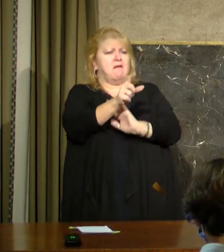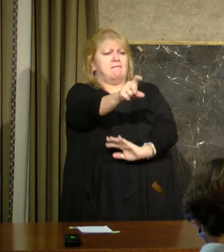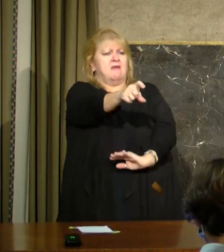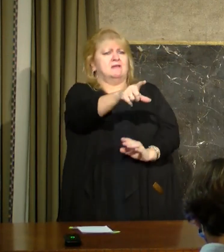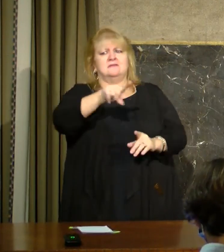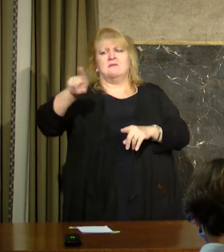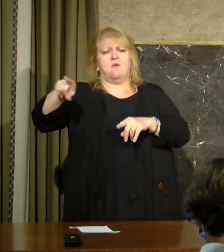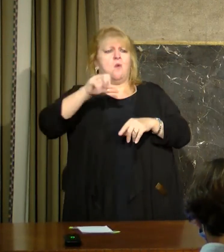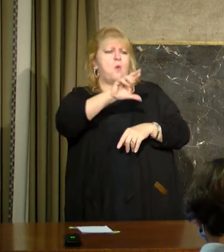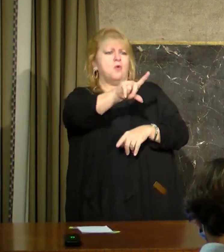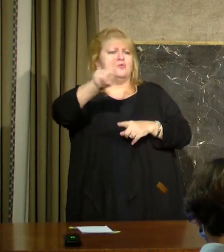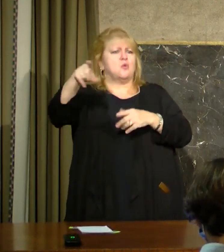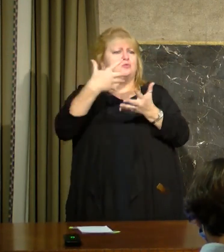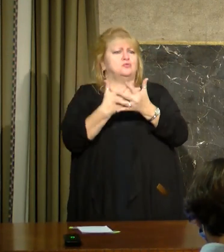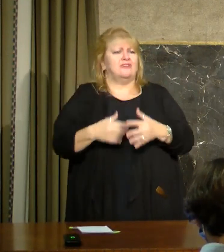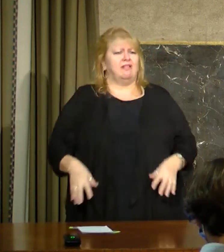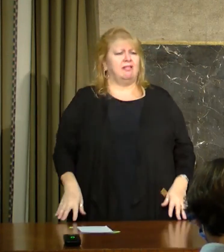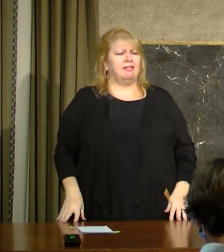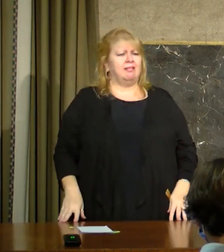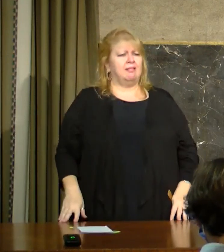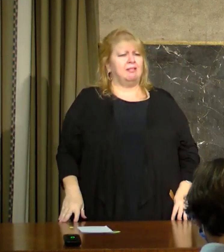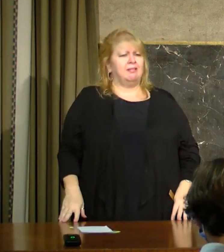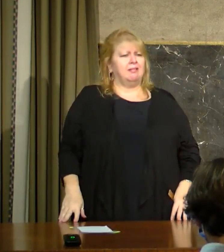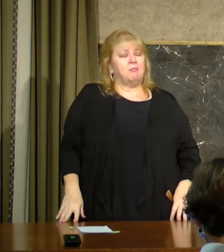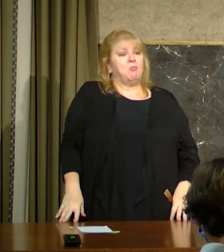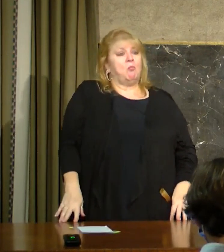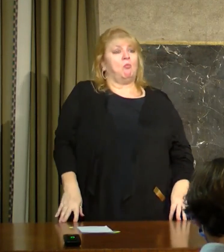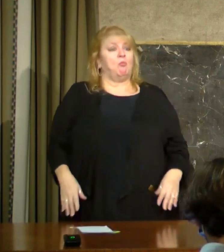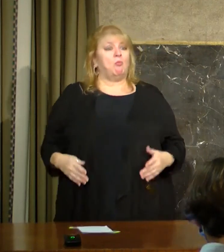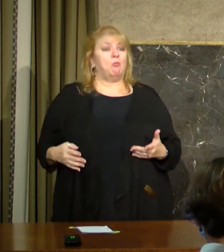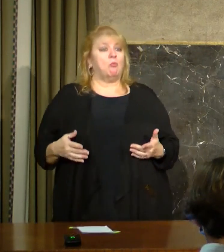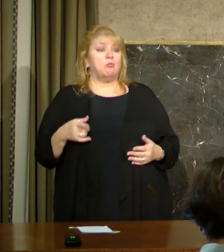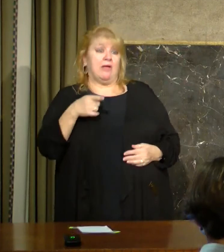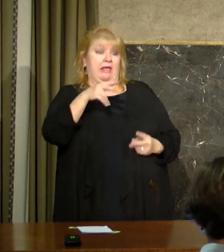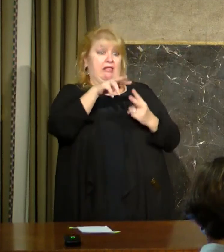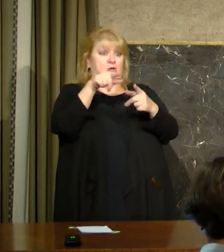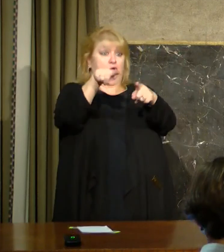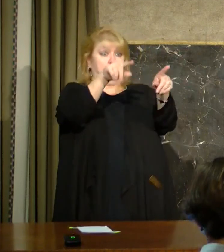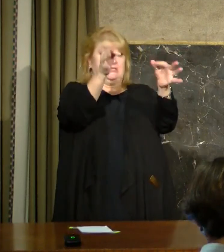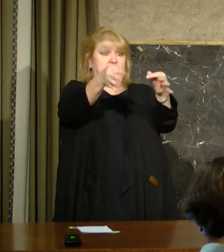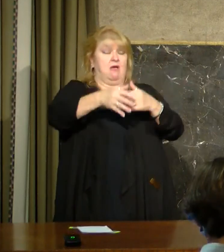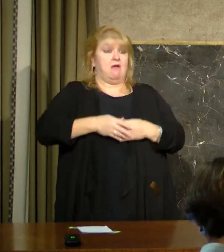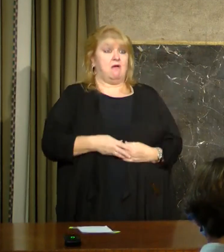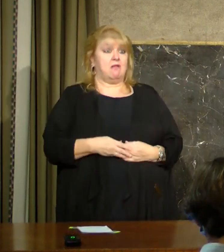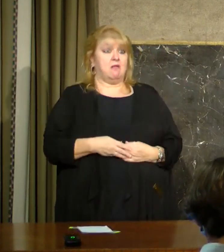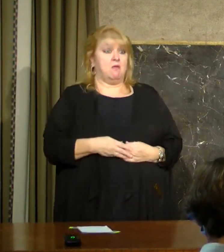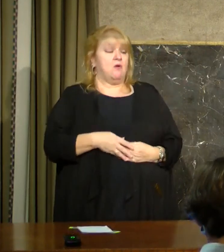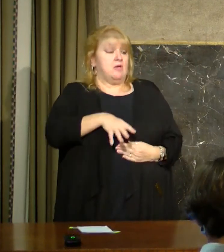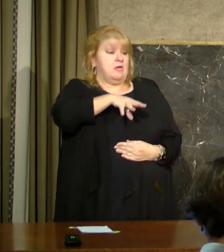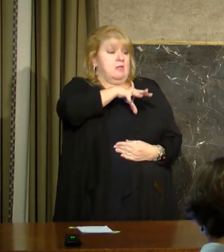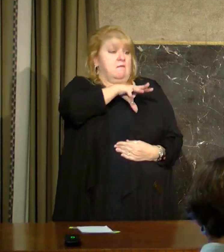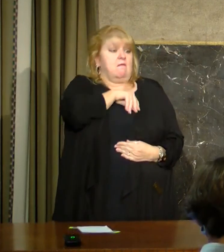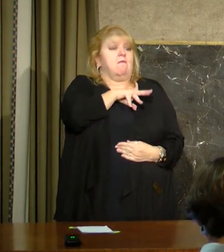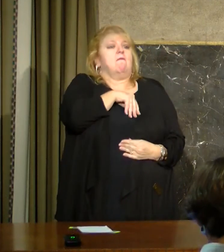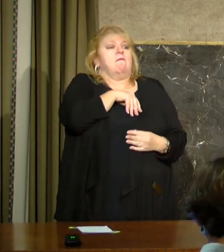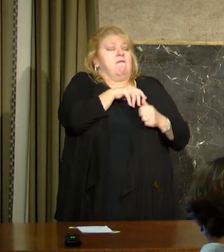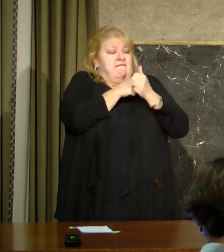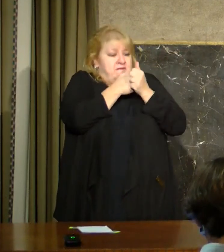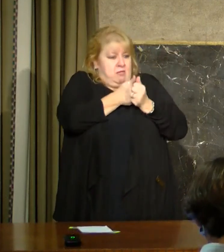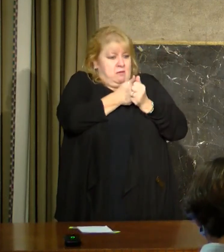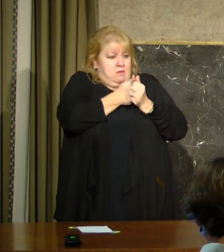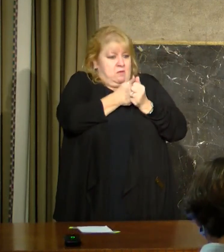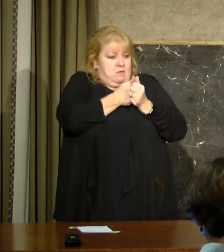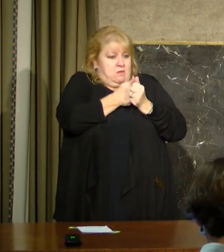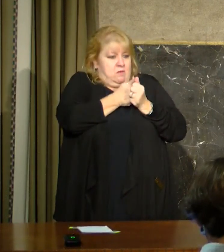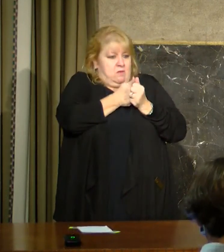And if we don't do better, we're going to watch a lot more of our fellow Louisiana brothers and sisters